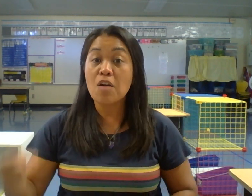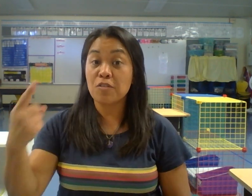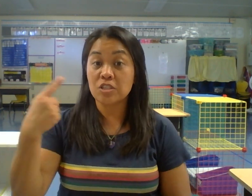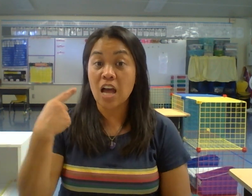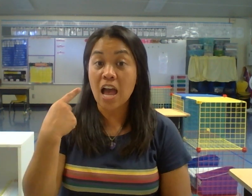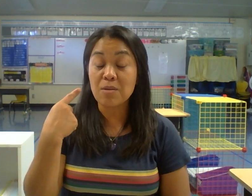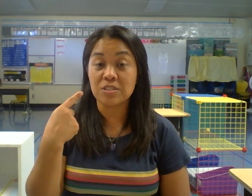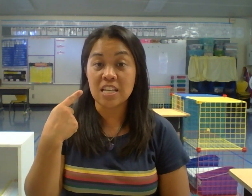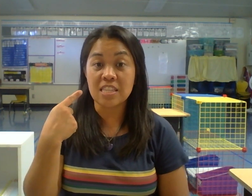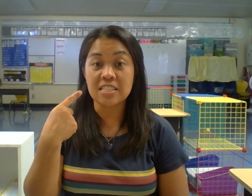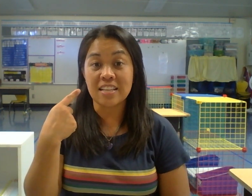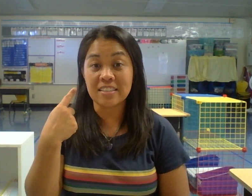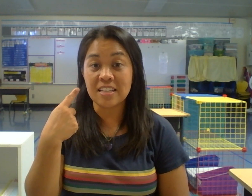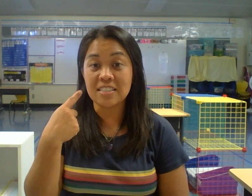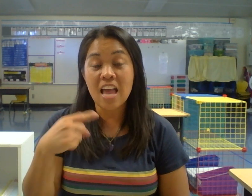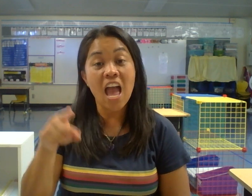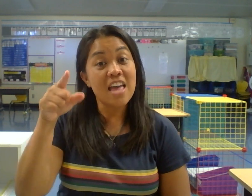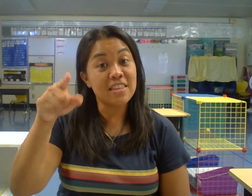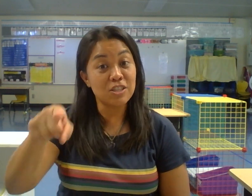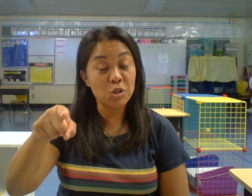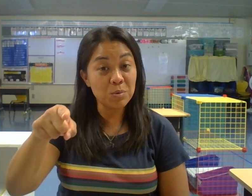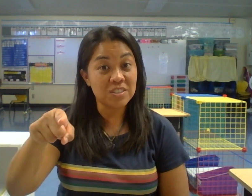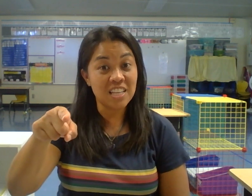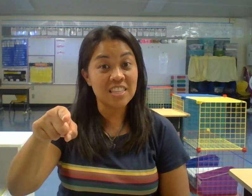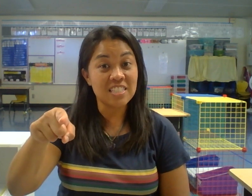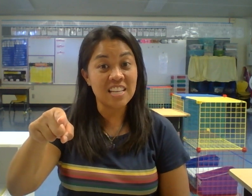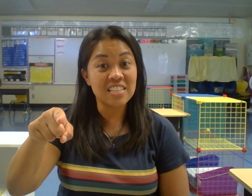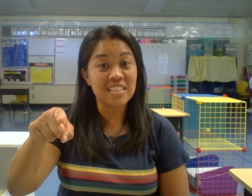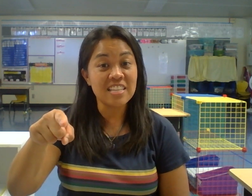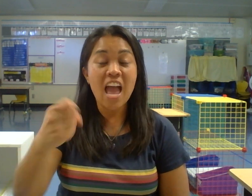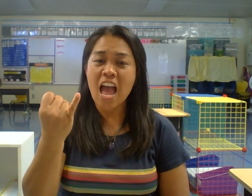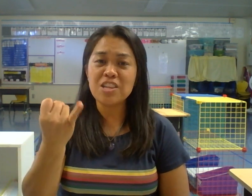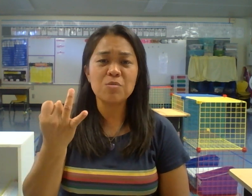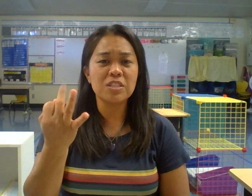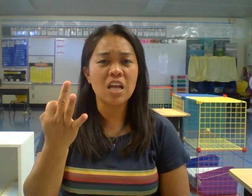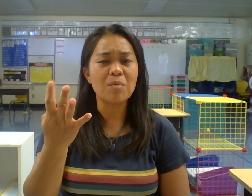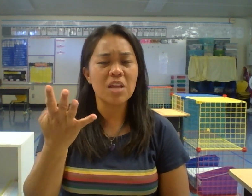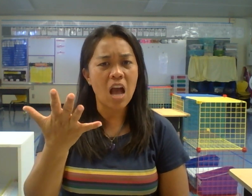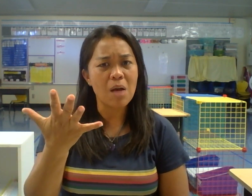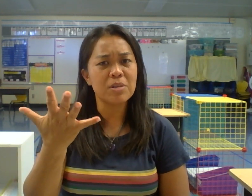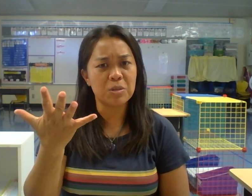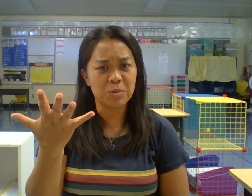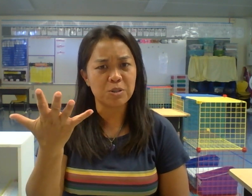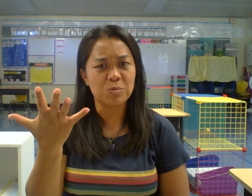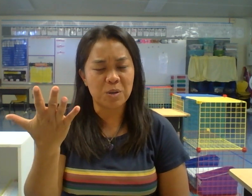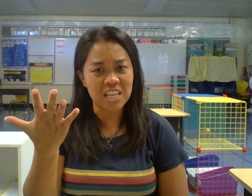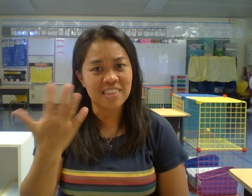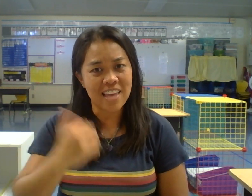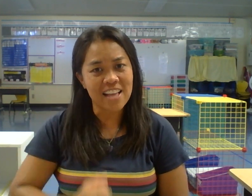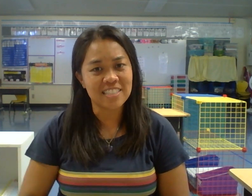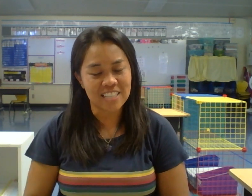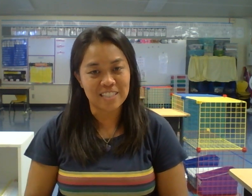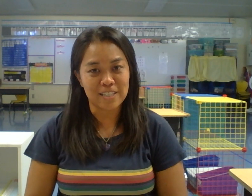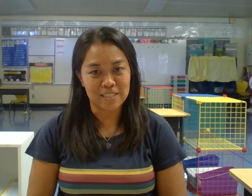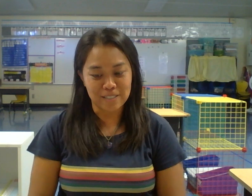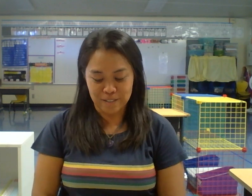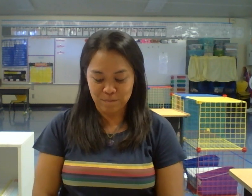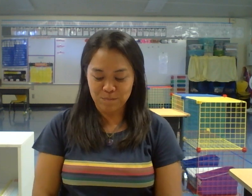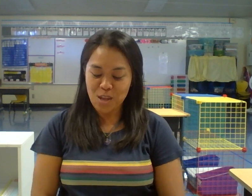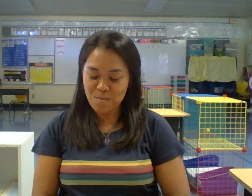First I will say the sentence. And then you will say the sentence. And you will tell me how many words were in that sentence. Here